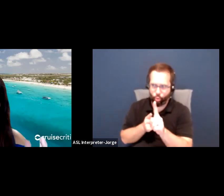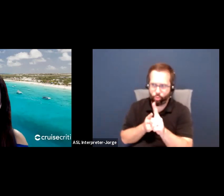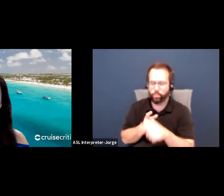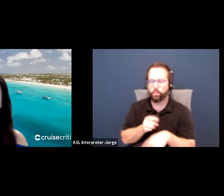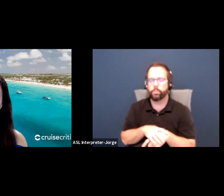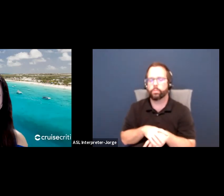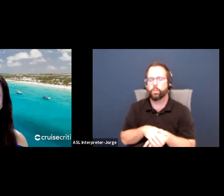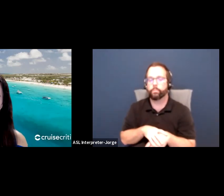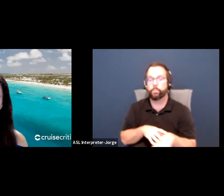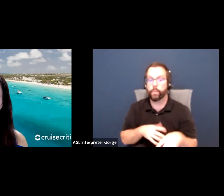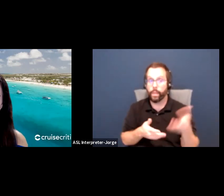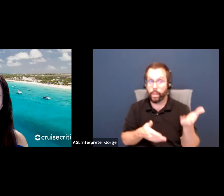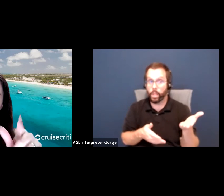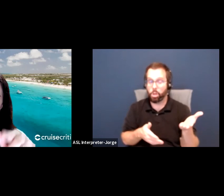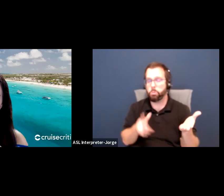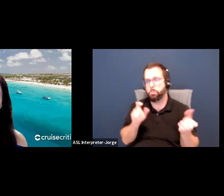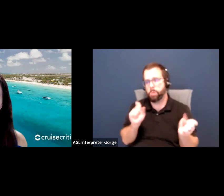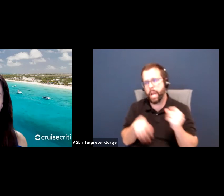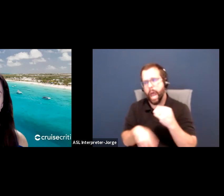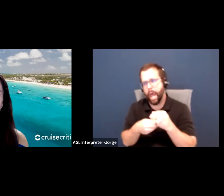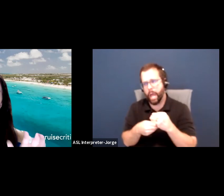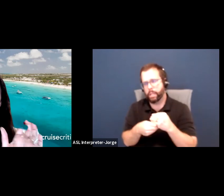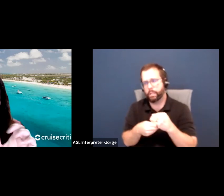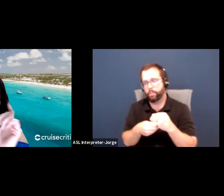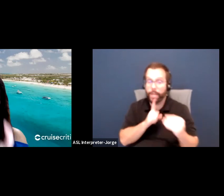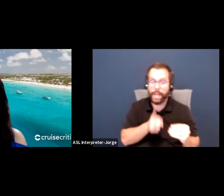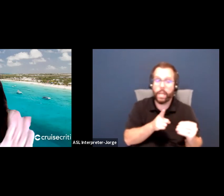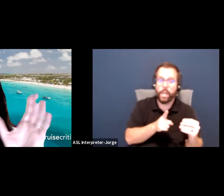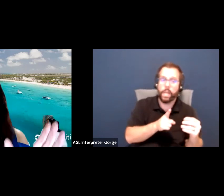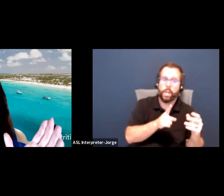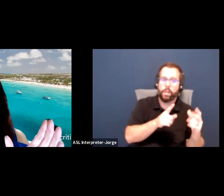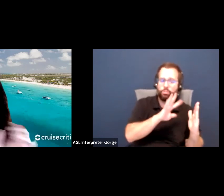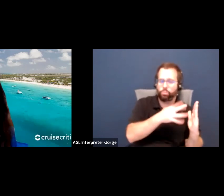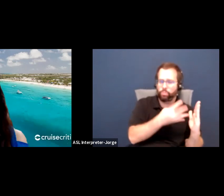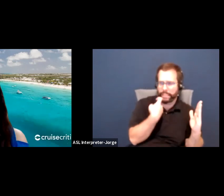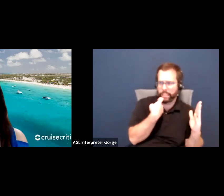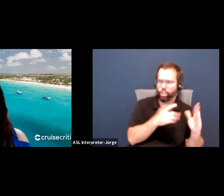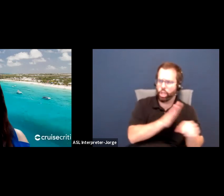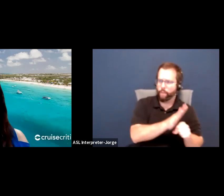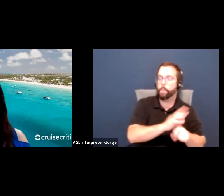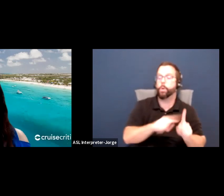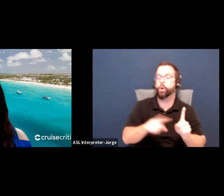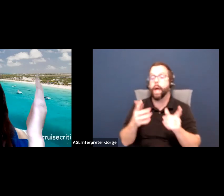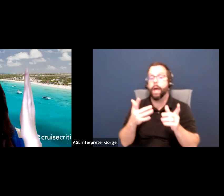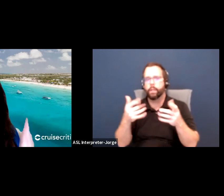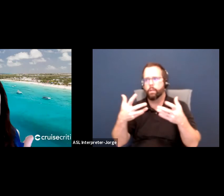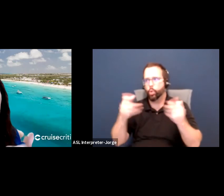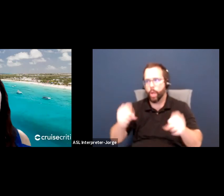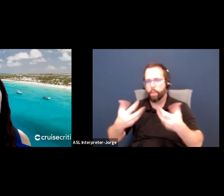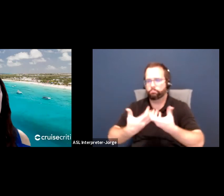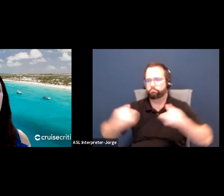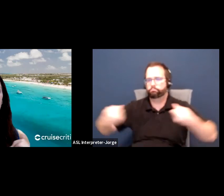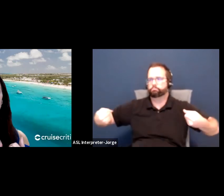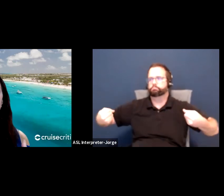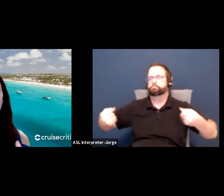You don't have to, because really your dashboard is this that we just went over, but what we're seeing here is the same spreadsheet, but it's spread out because there were some hidden